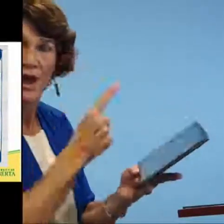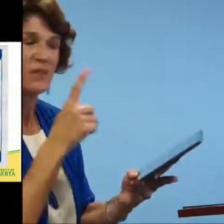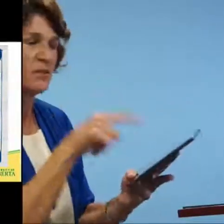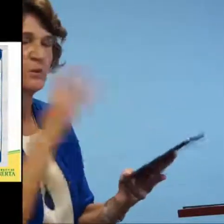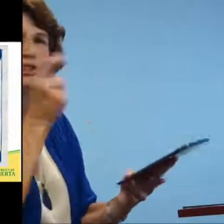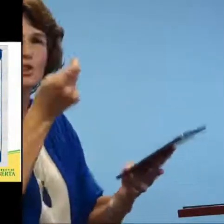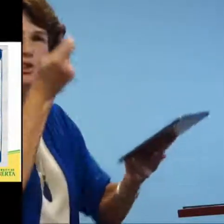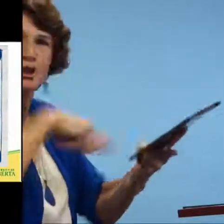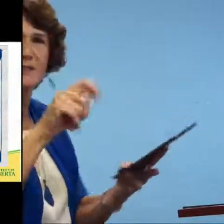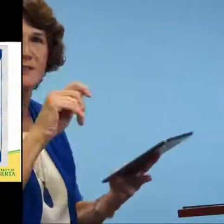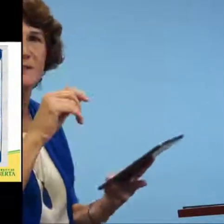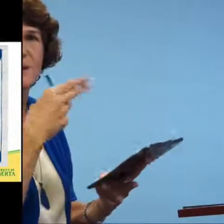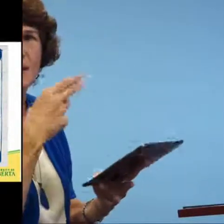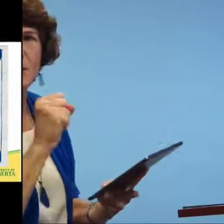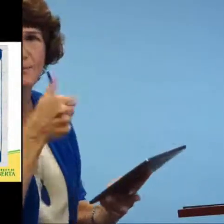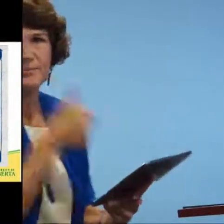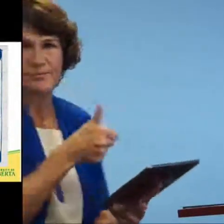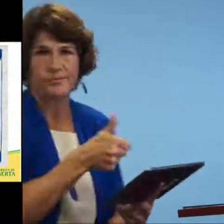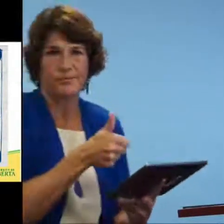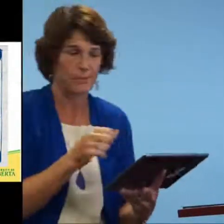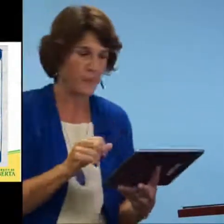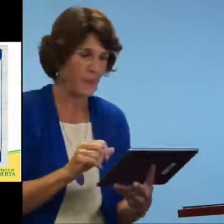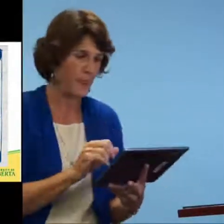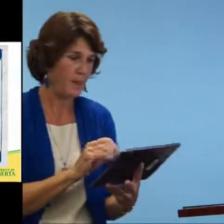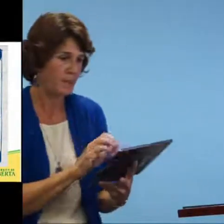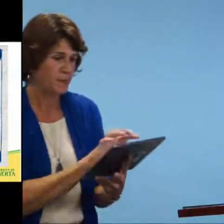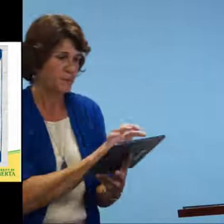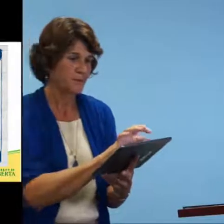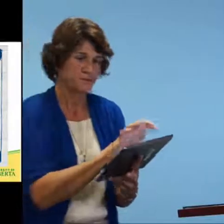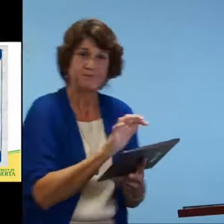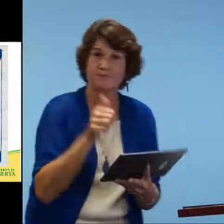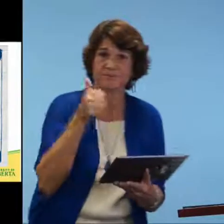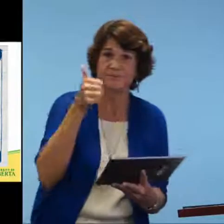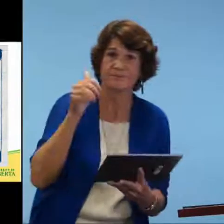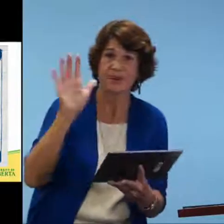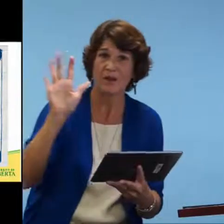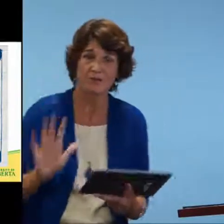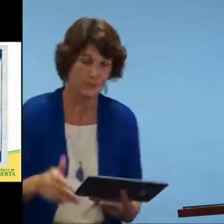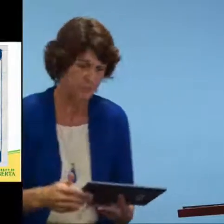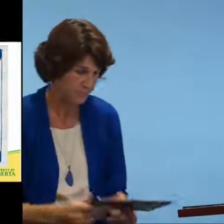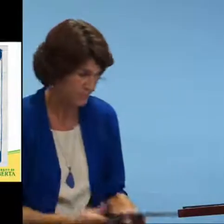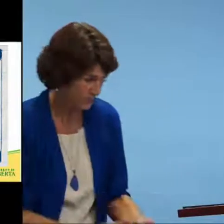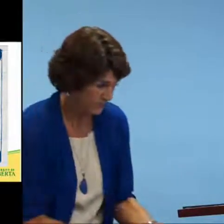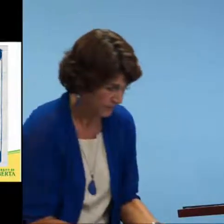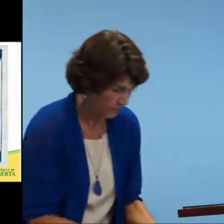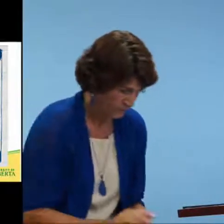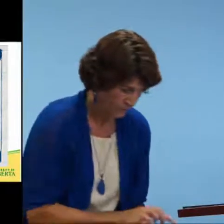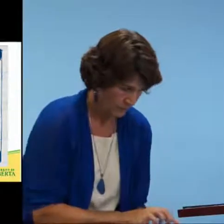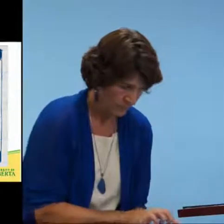meet the parameters. So once the kids get all of the correct pictures. And they drag them and drop them into the right handshake.